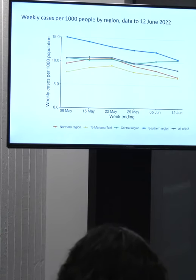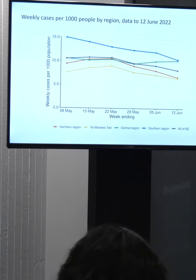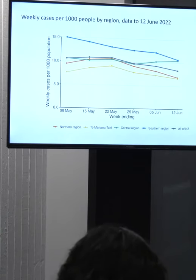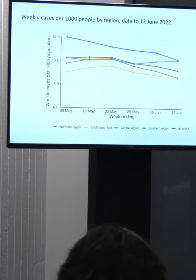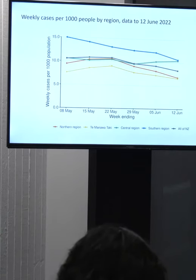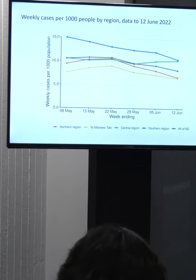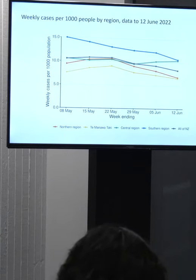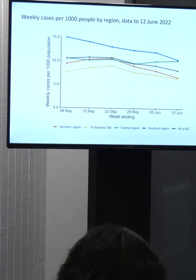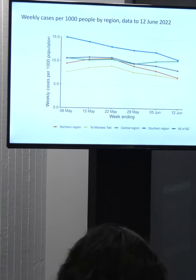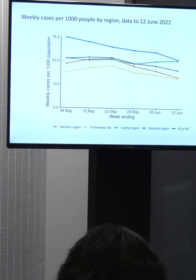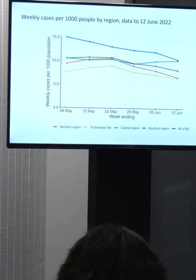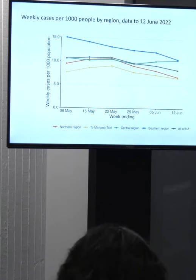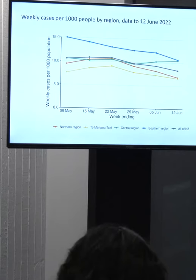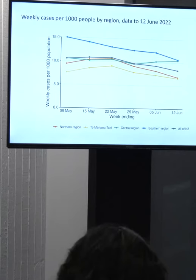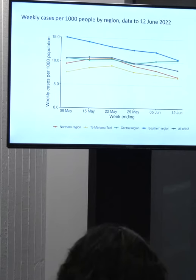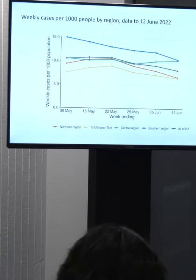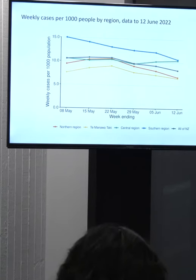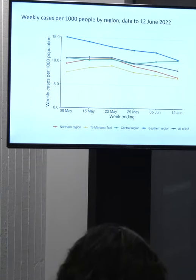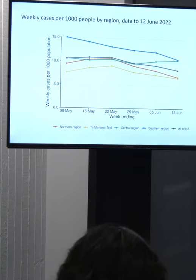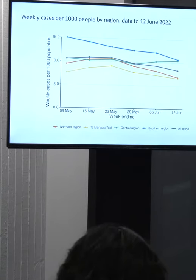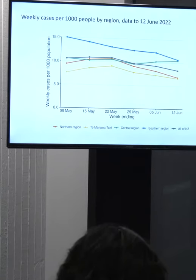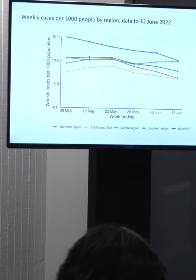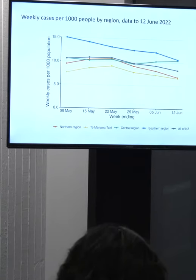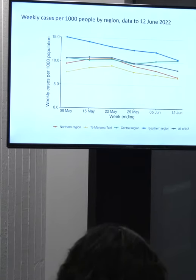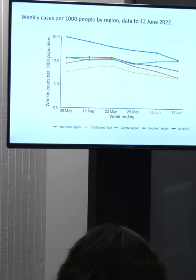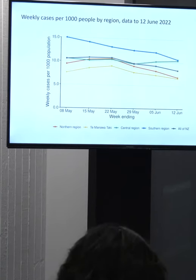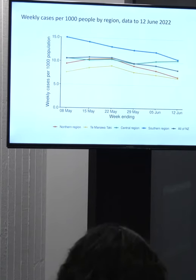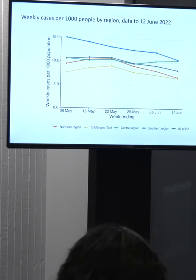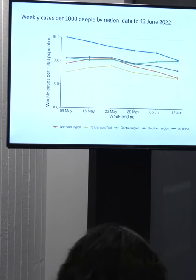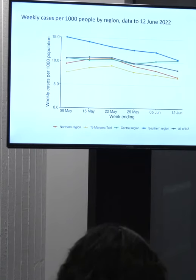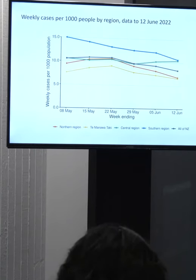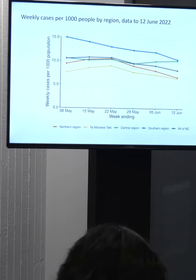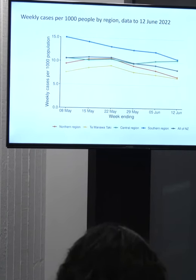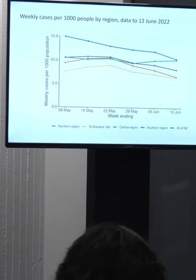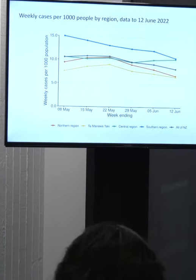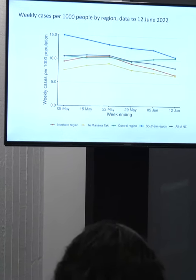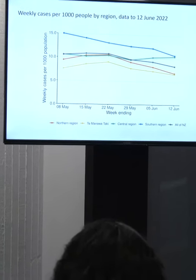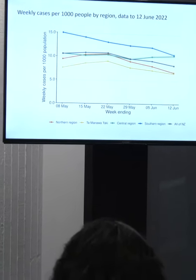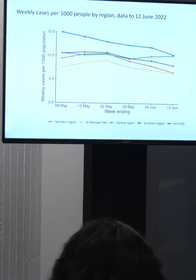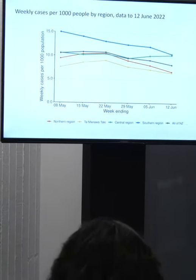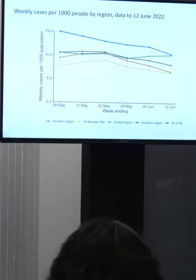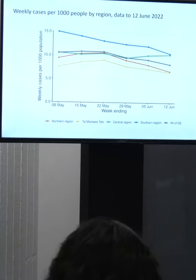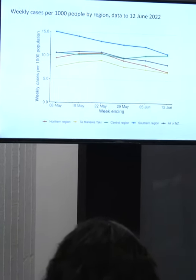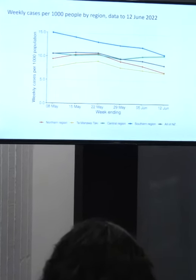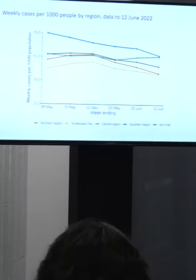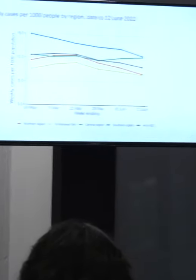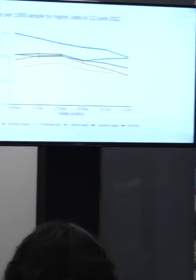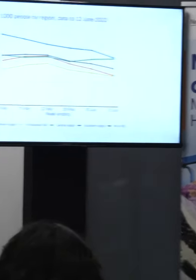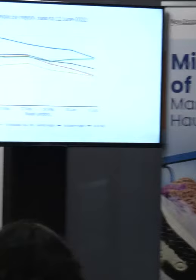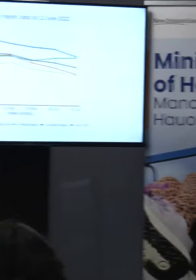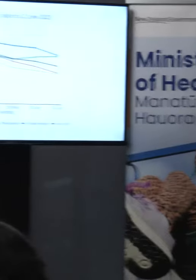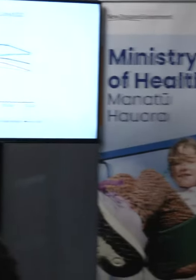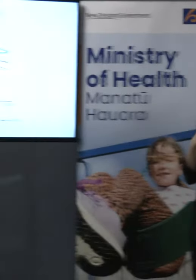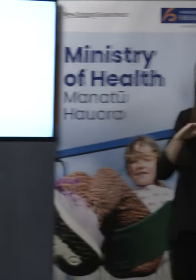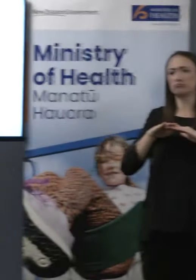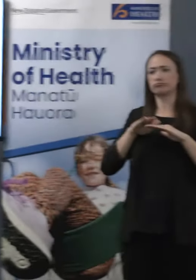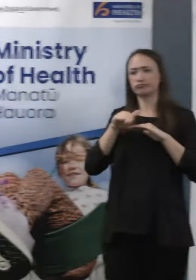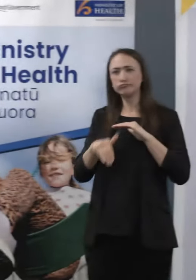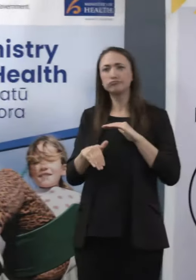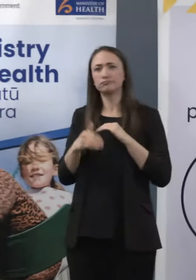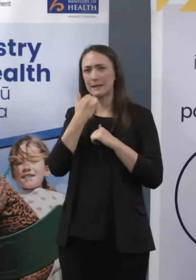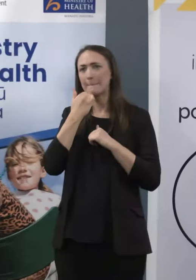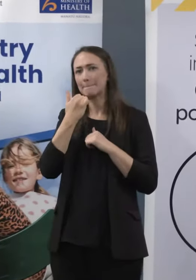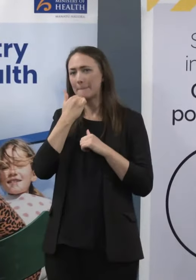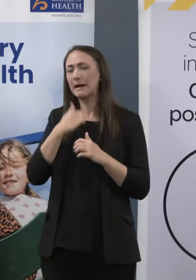,000, down from 9.3 the week before. Now, one of the things we've done through the Omicron outbreak is look at